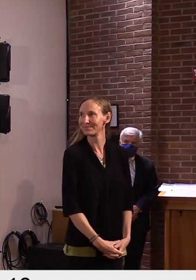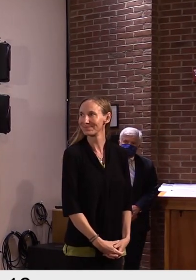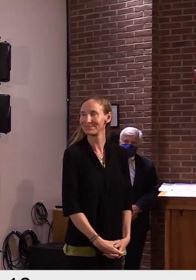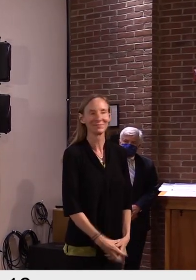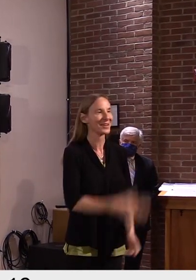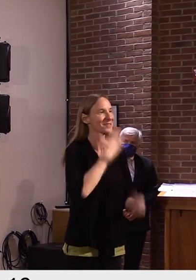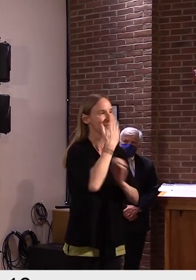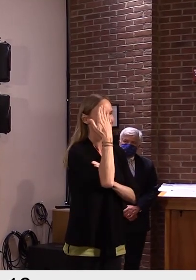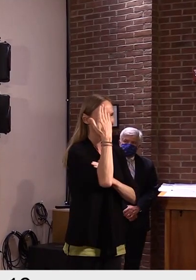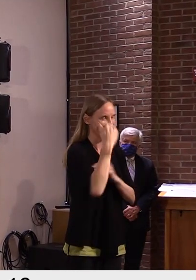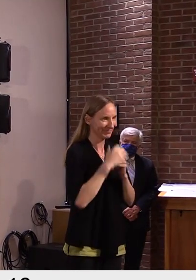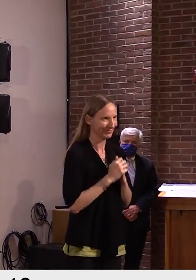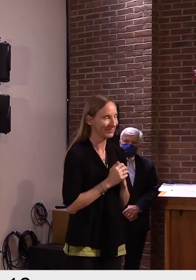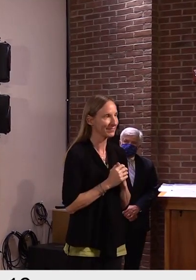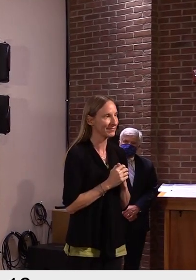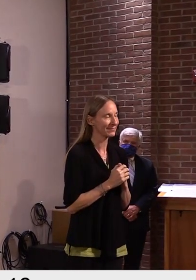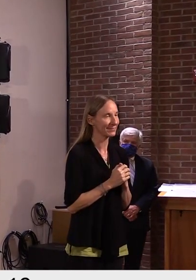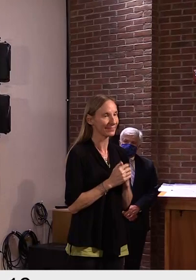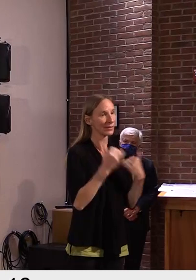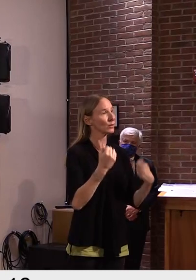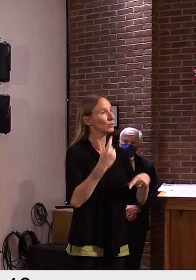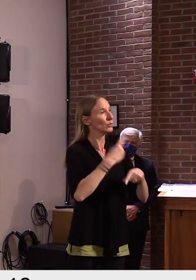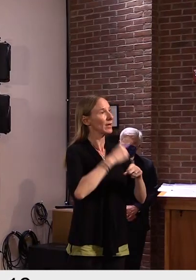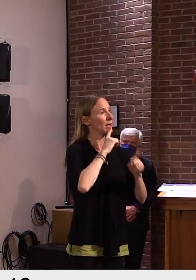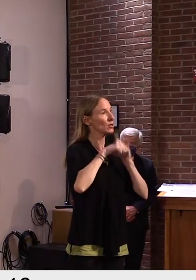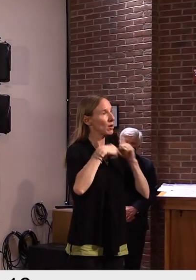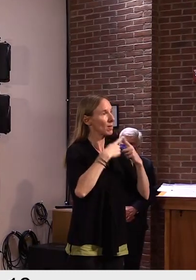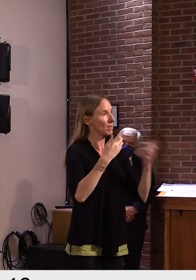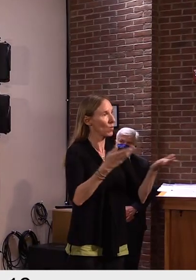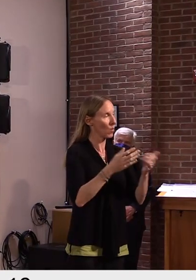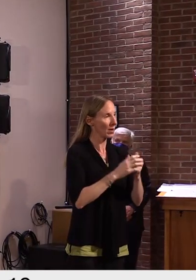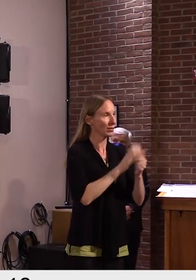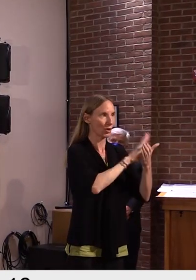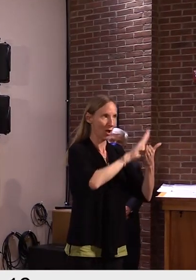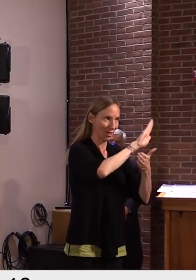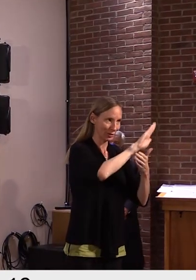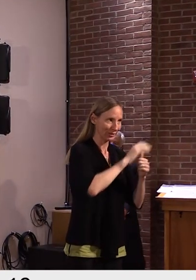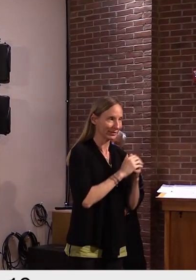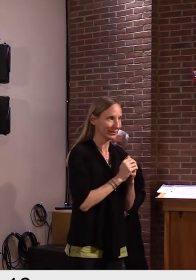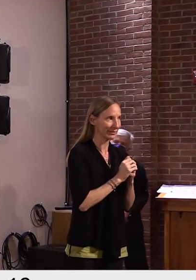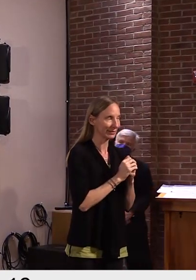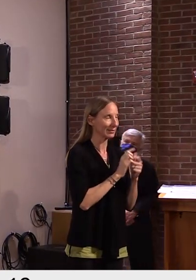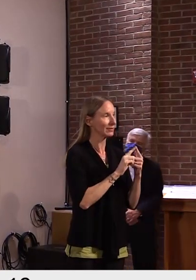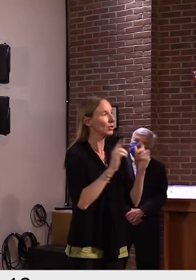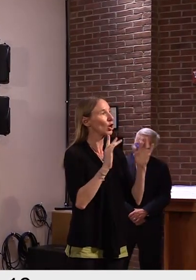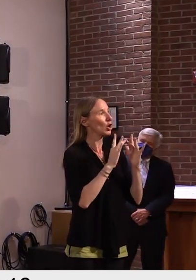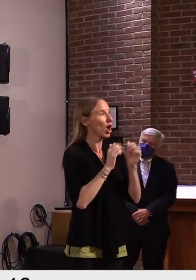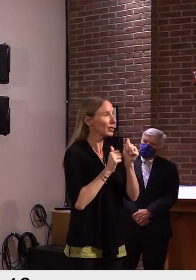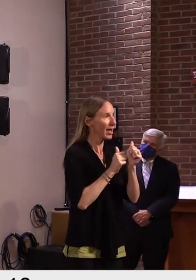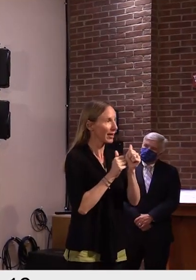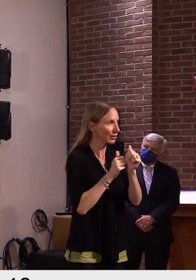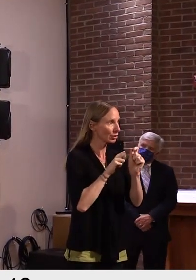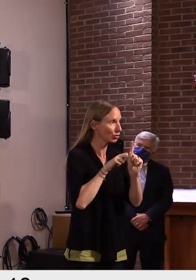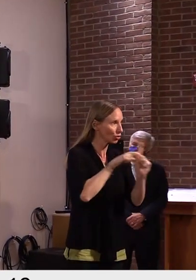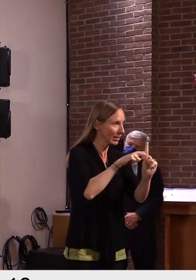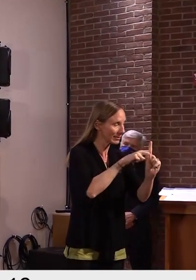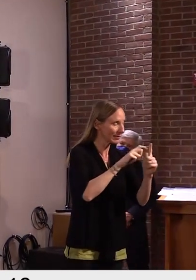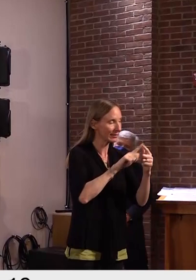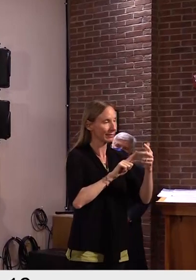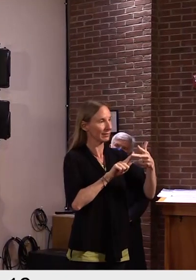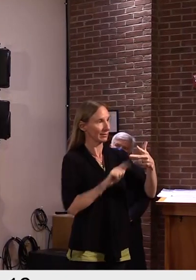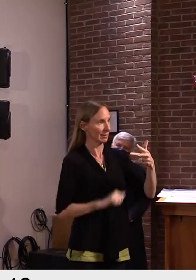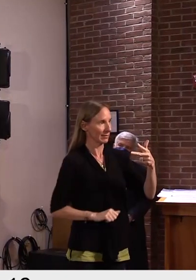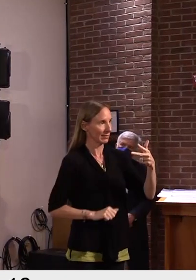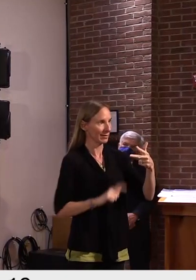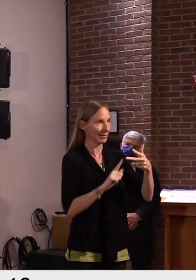Good morning. I'm going to be talking today about colleges, about contact tracing, and